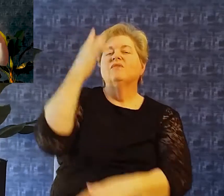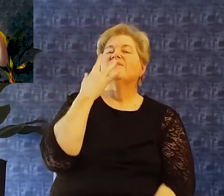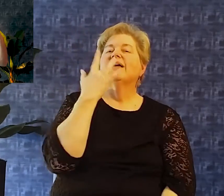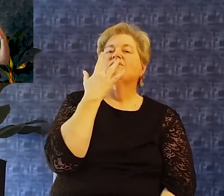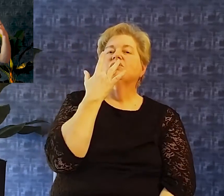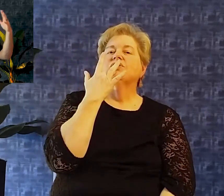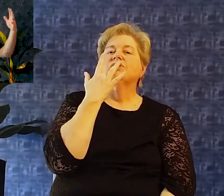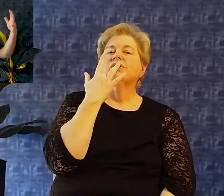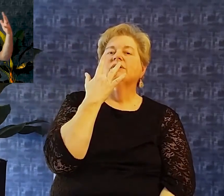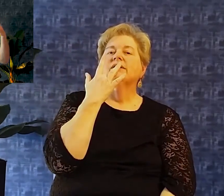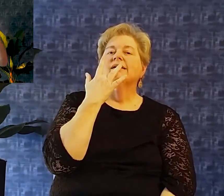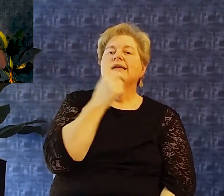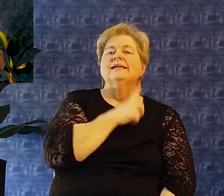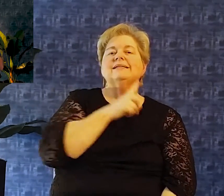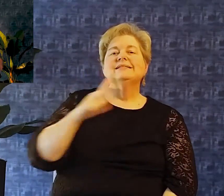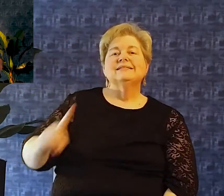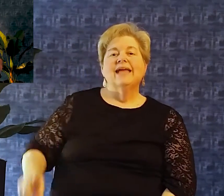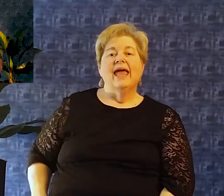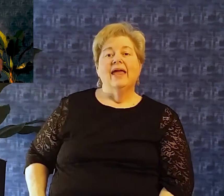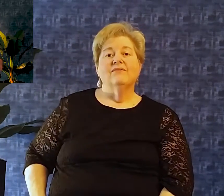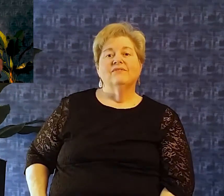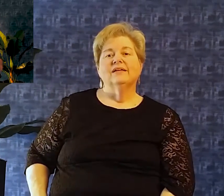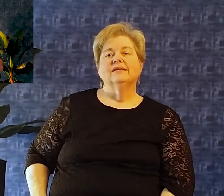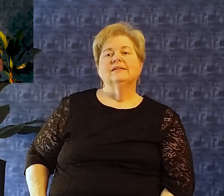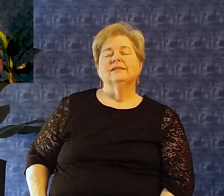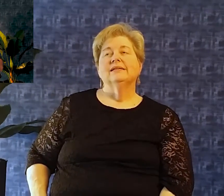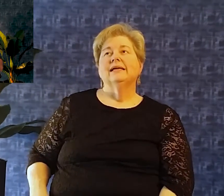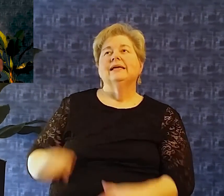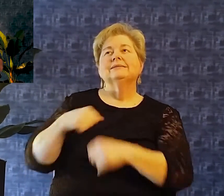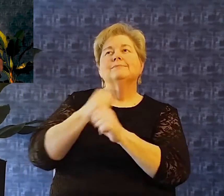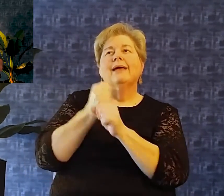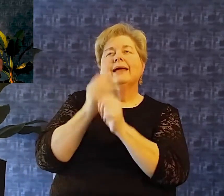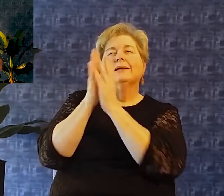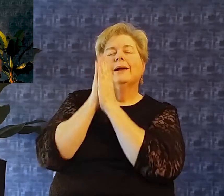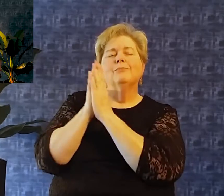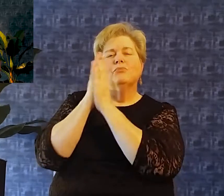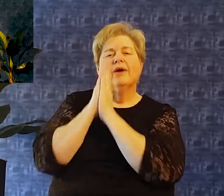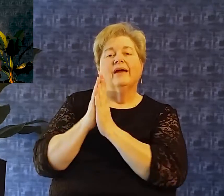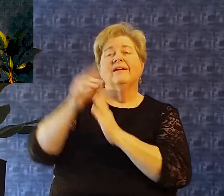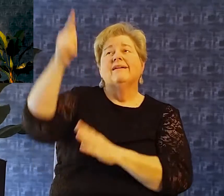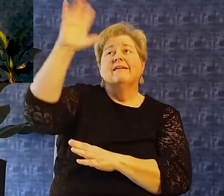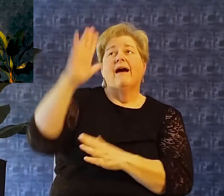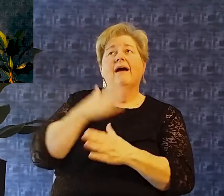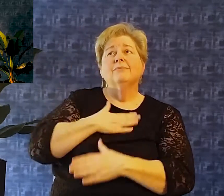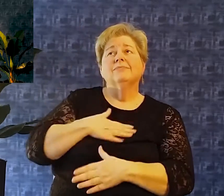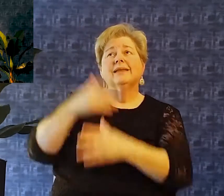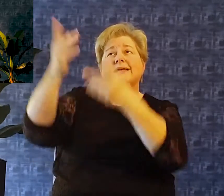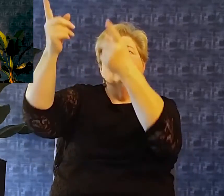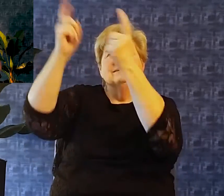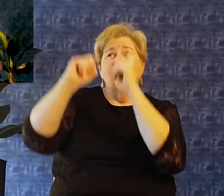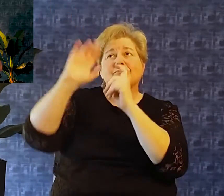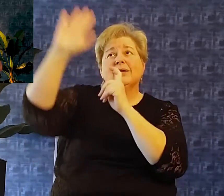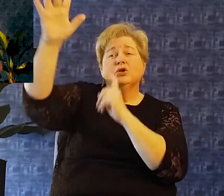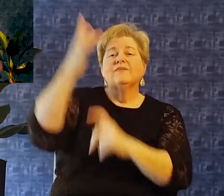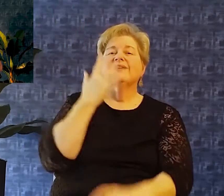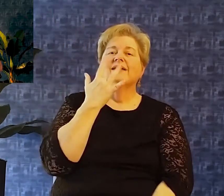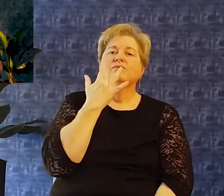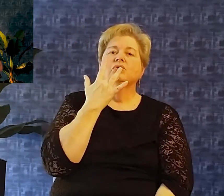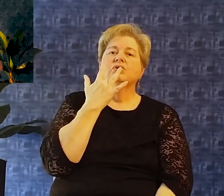god Please give me your favor And what the english translations have done the niv for instance translates